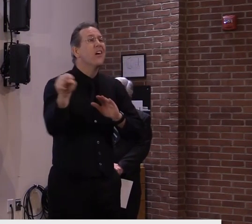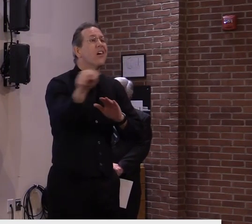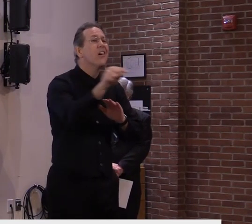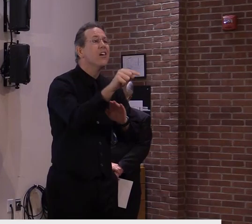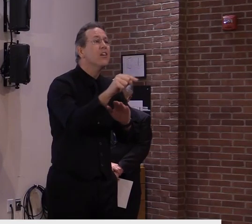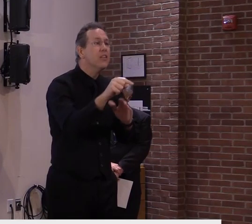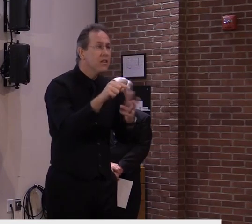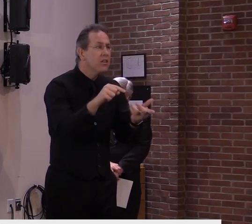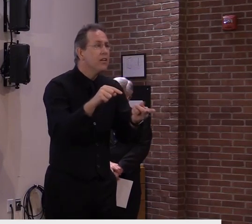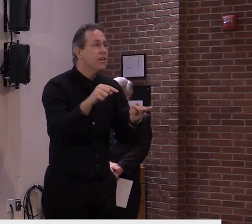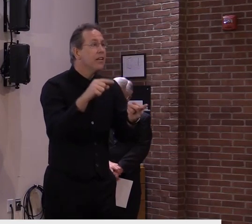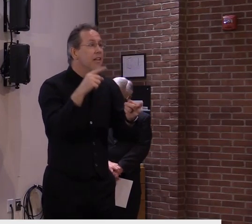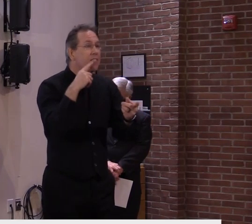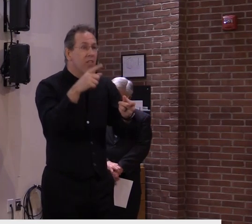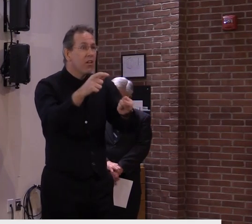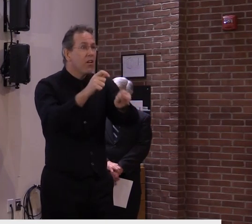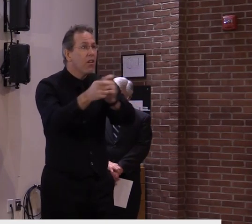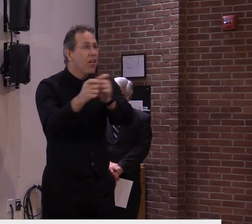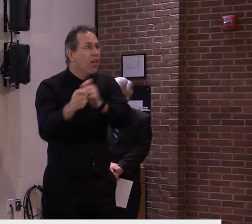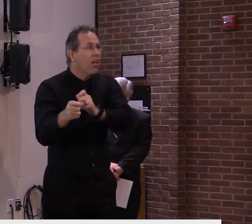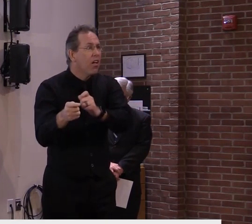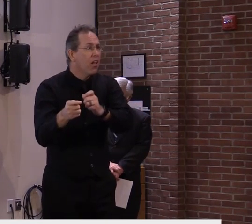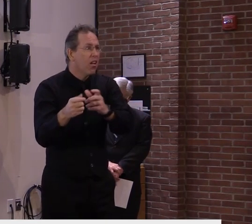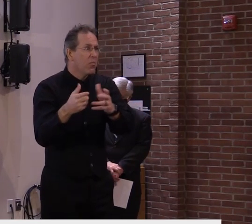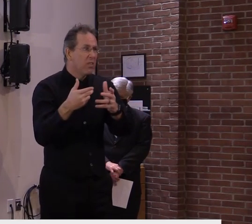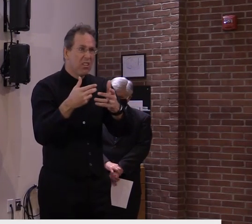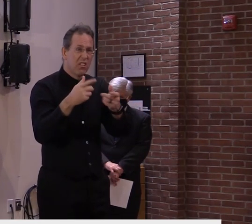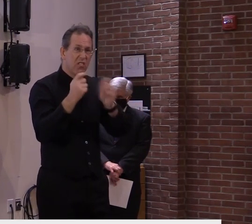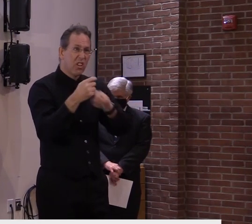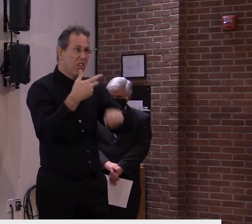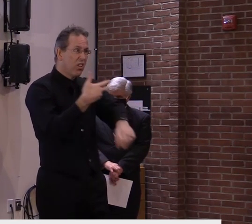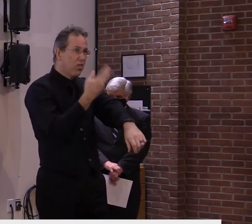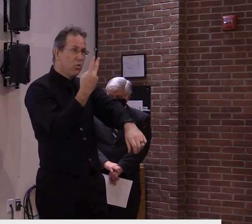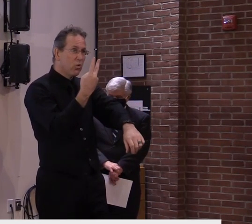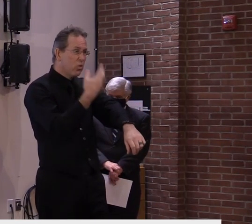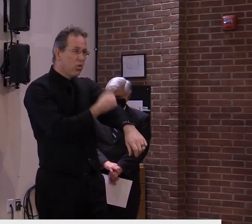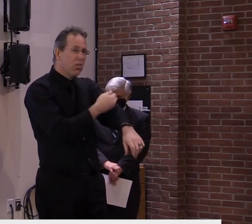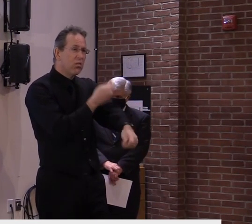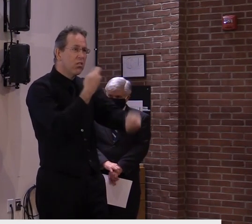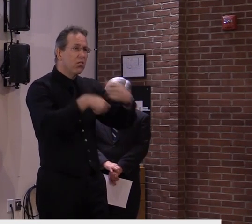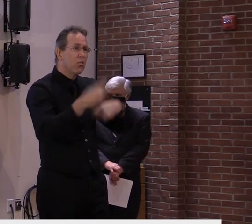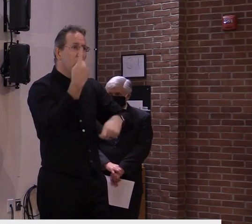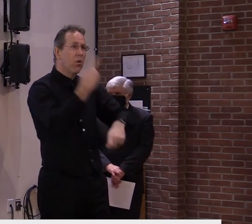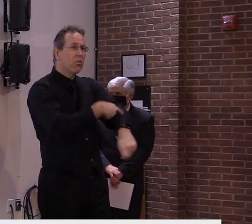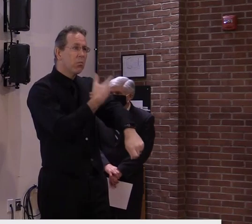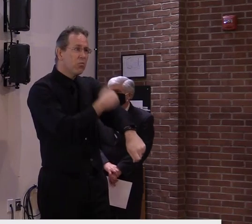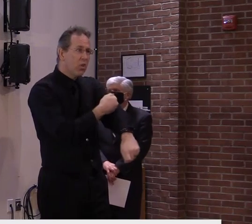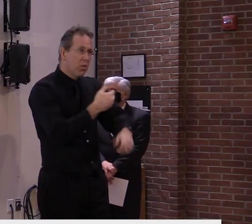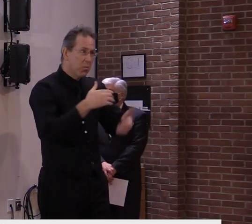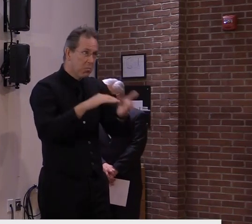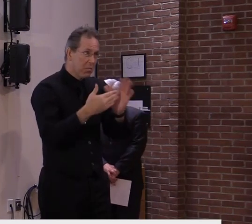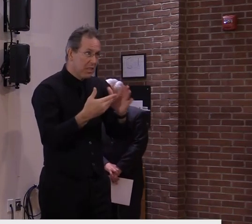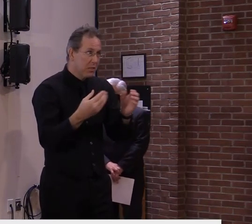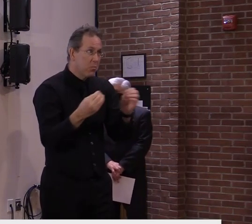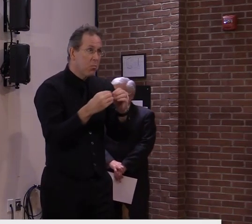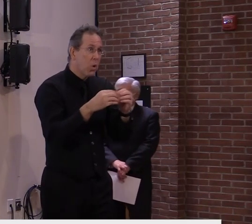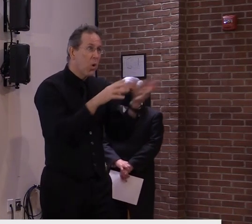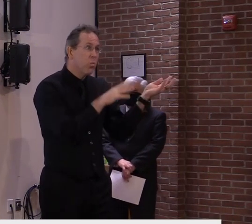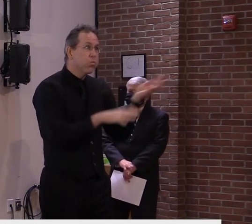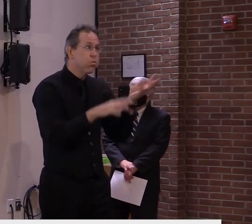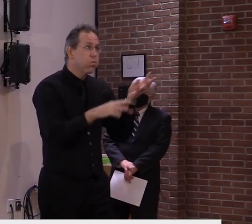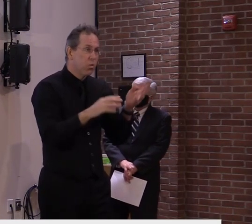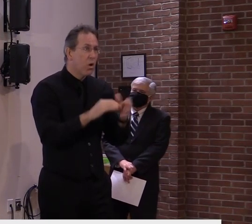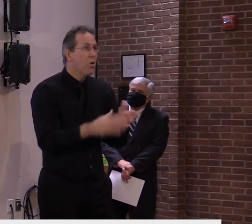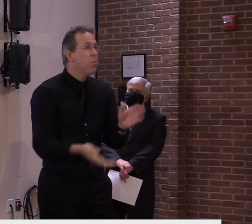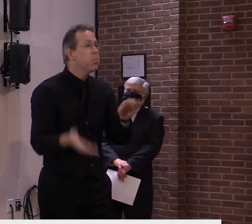from two shots to one shot, okay, then the rate at which other states are distributing will go up way higher, it